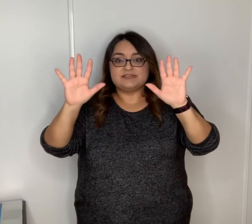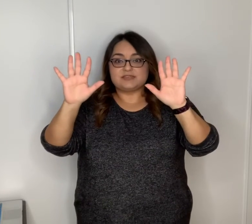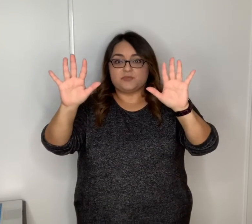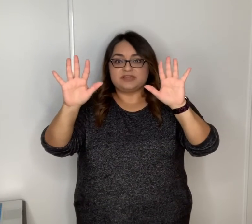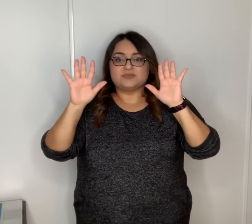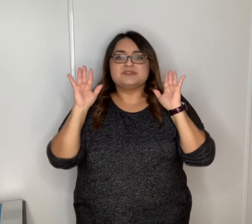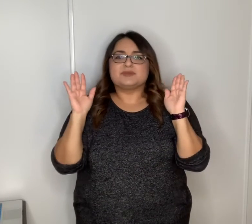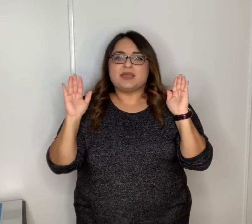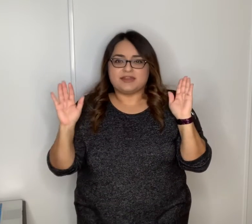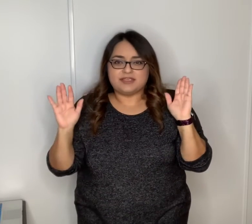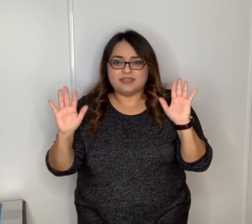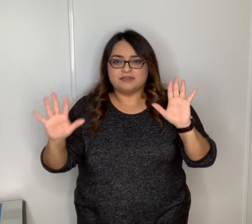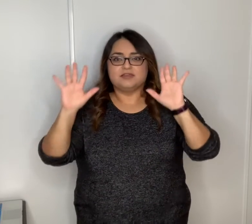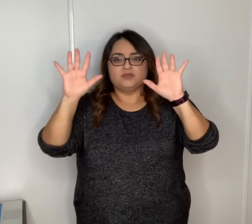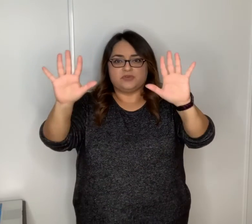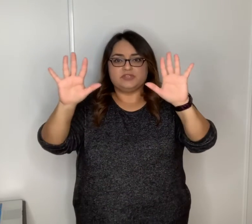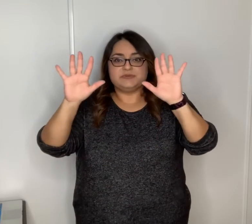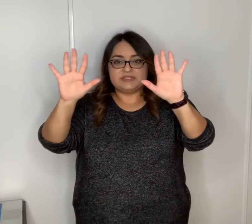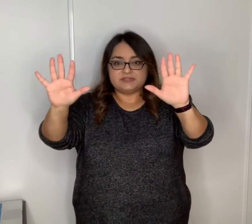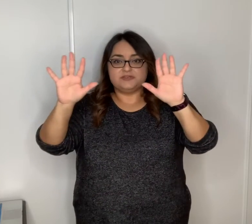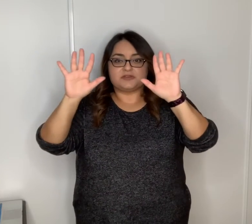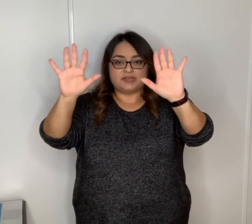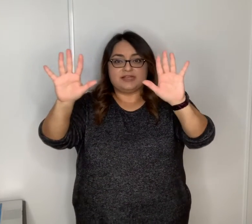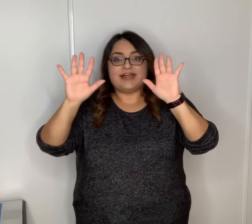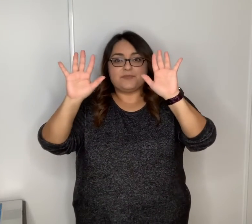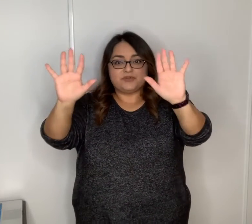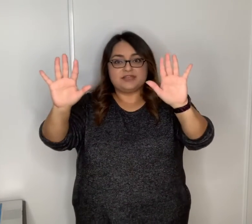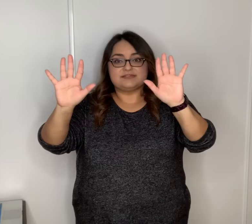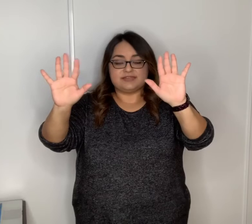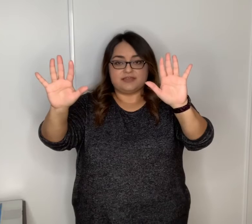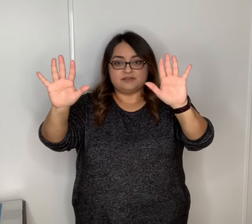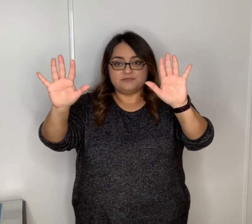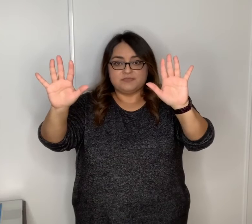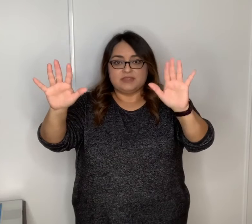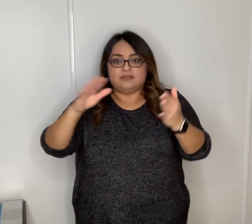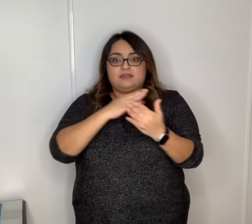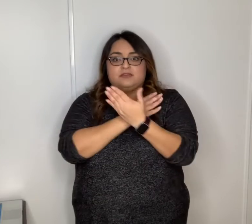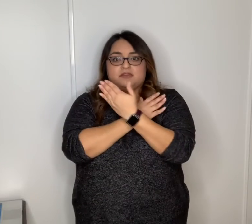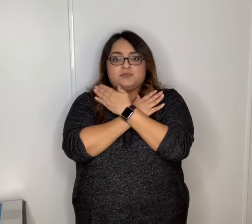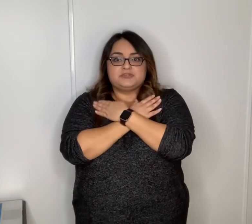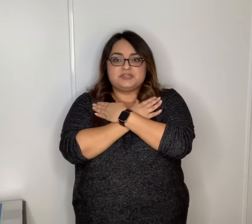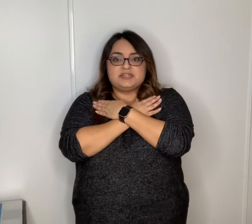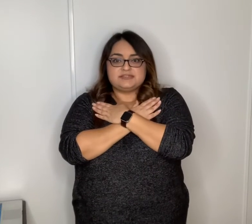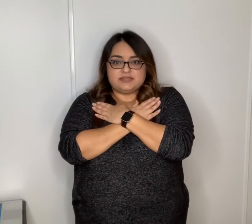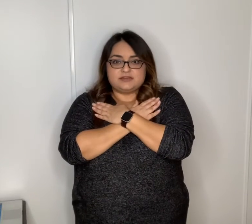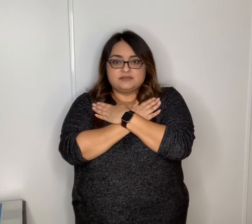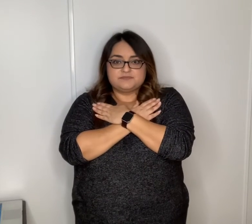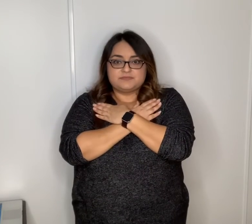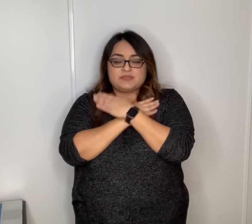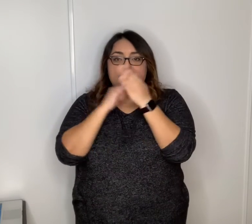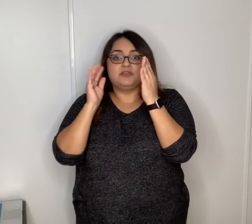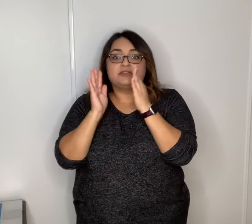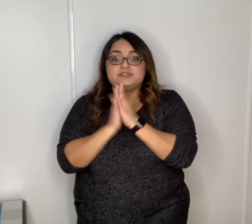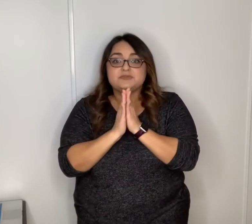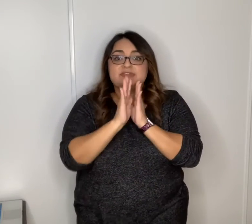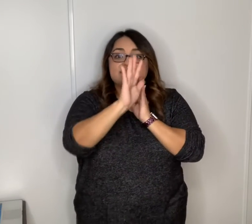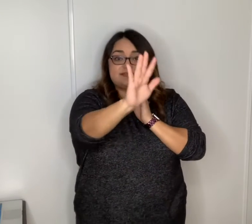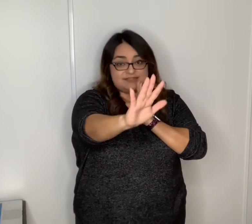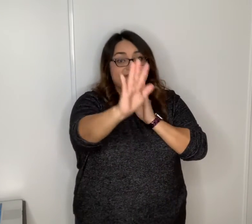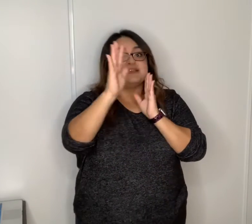someone it's almost like patty cake what are you doing you're going to clap your hands together and you're going to put your hands here and then you're going to do this this is the